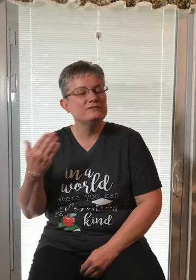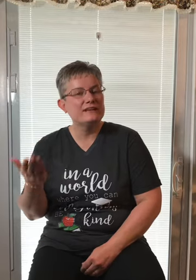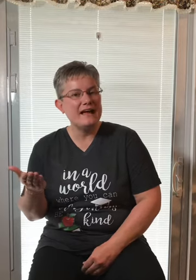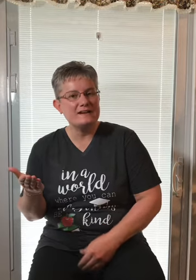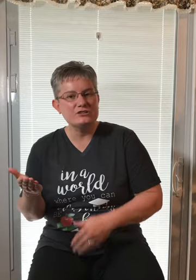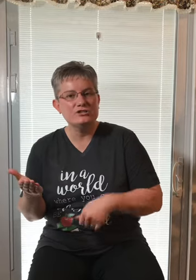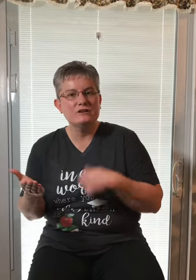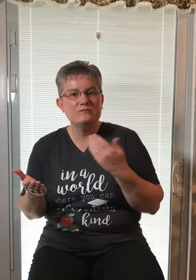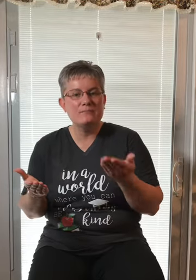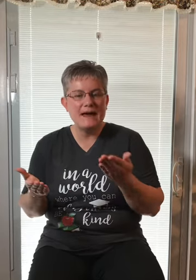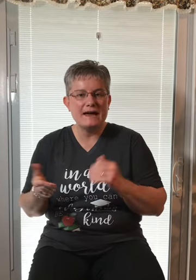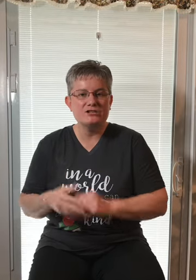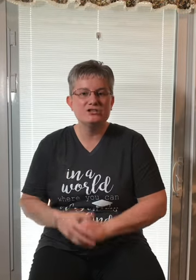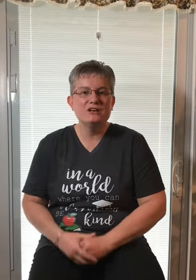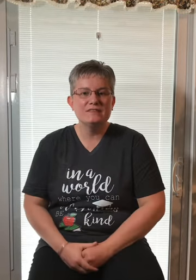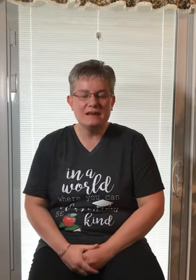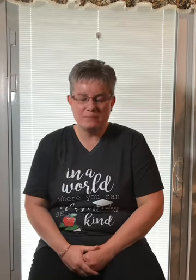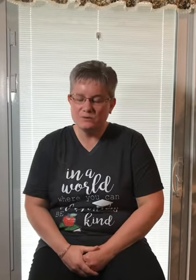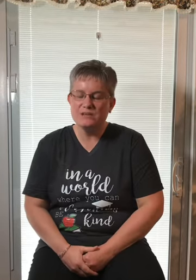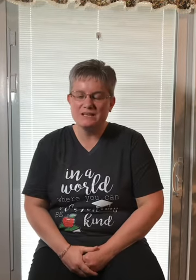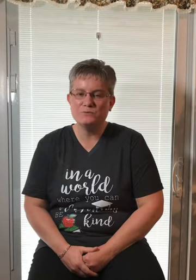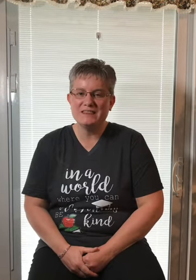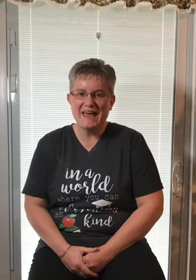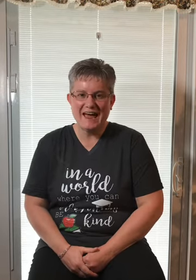Flash, mash, they both end with ash.